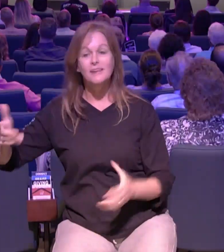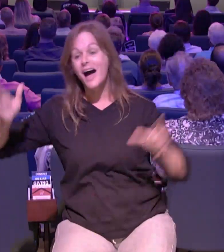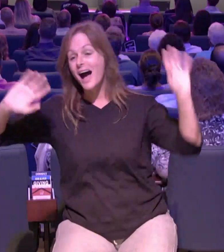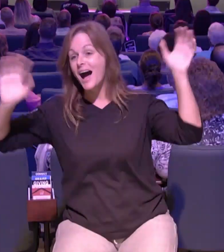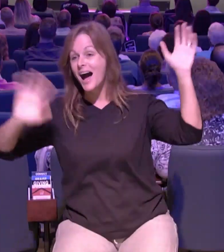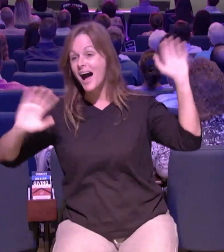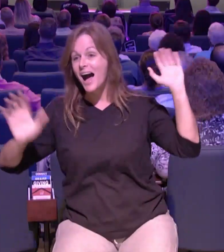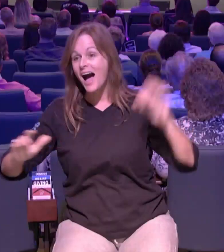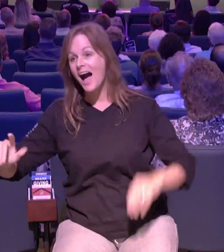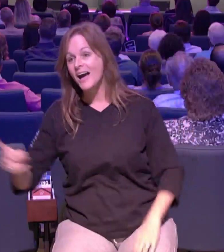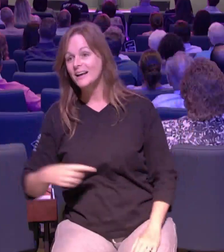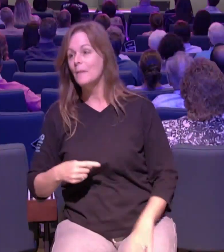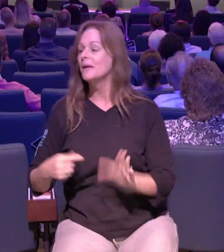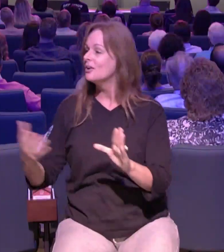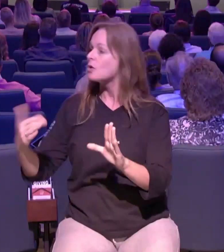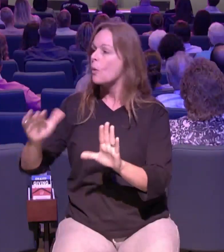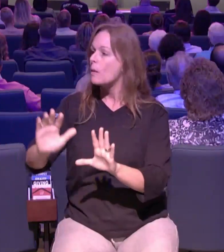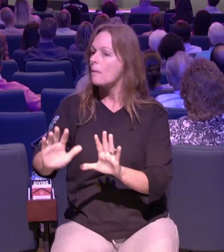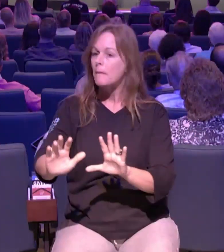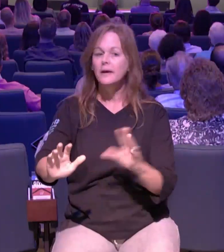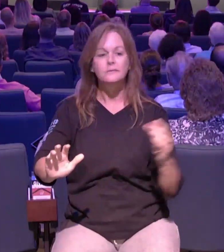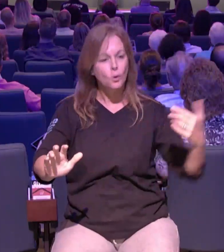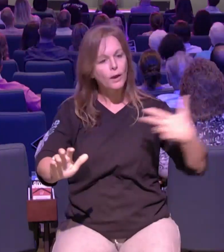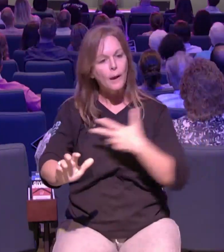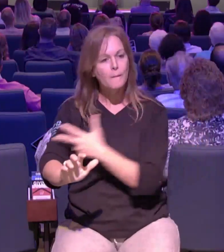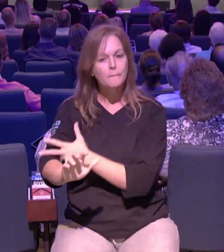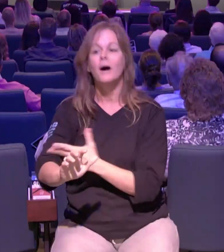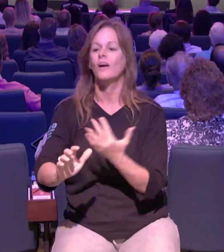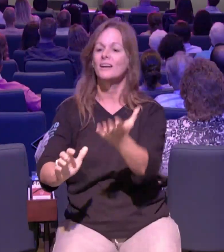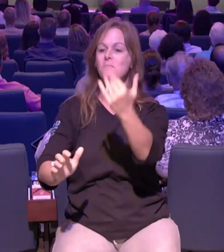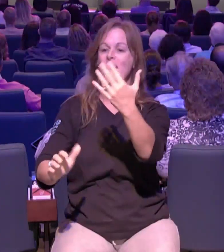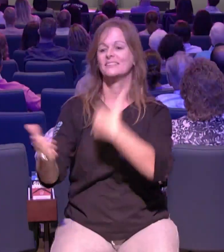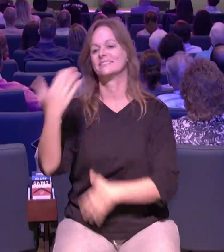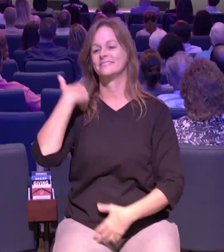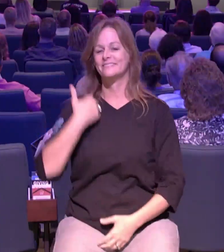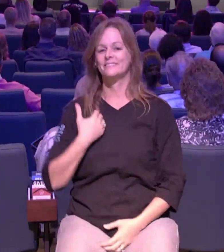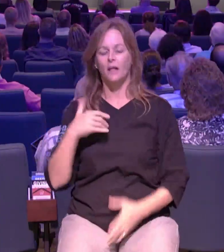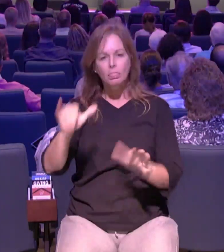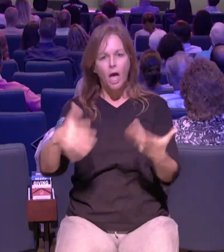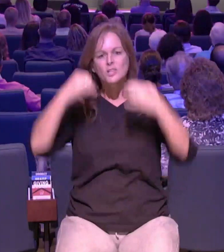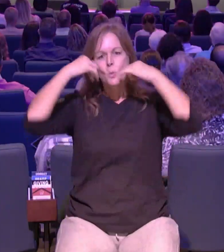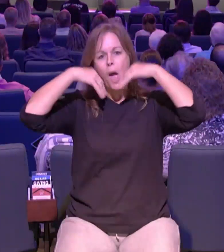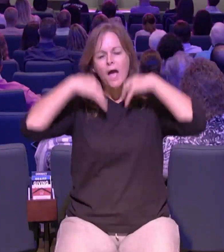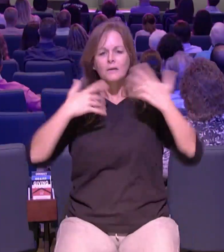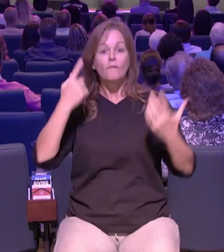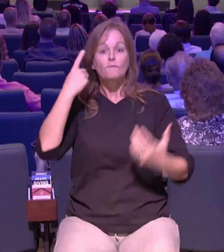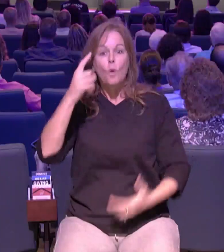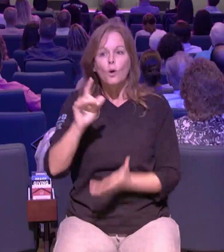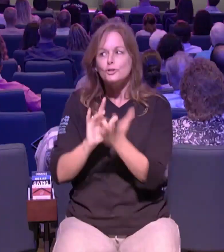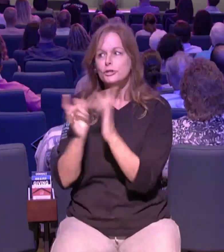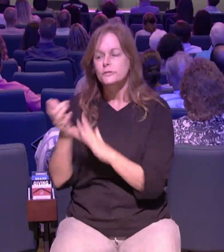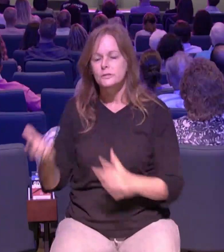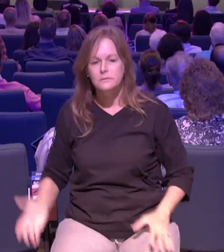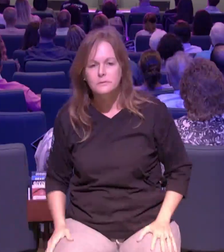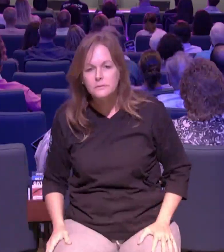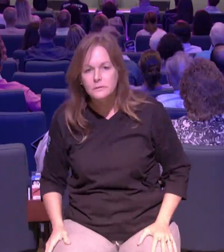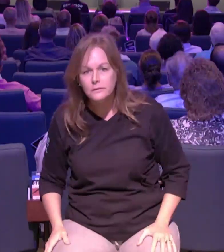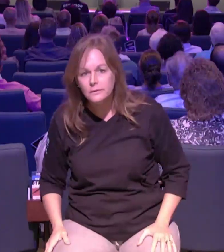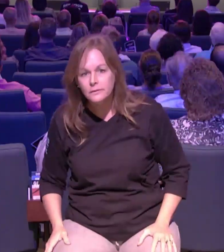i mean my own house needs painting but okay now i want you to hear this i don't need you to work in the parking lot i don't i don't need you to work in the